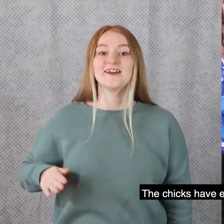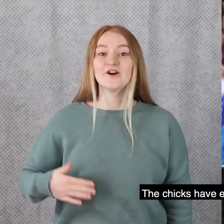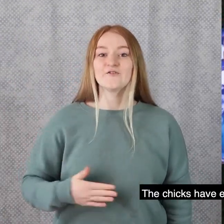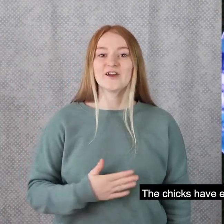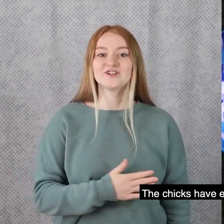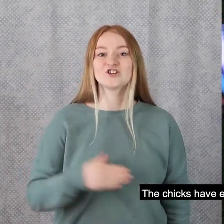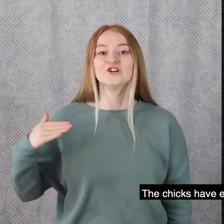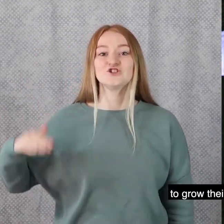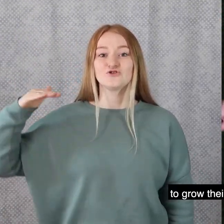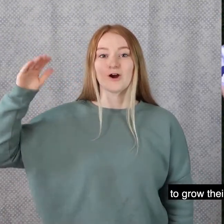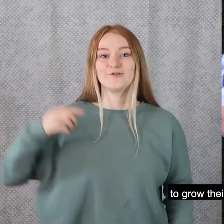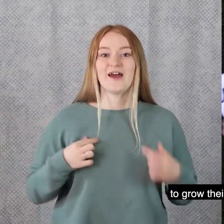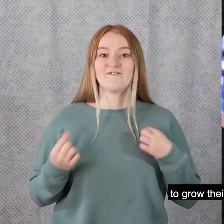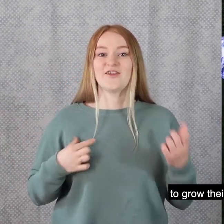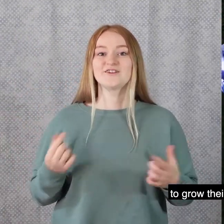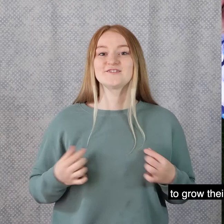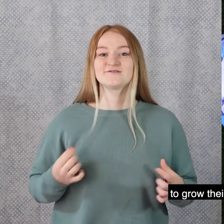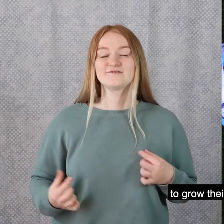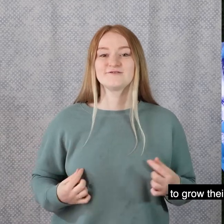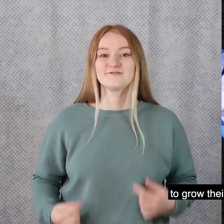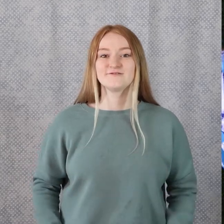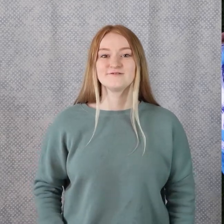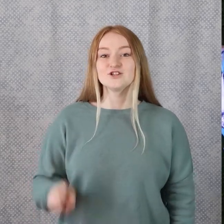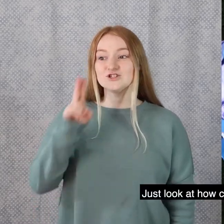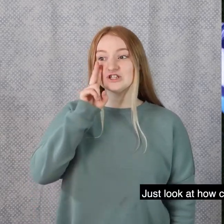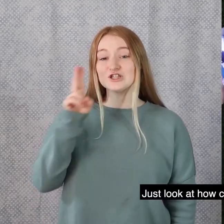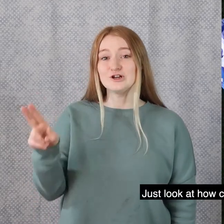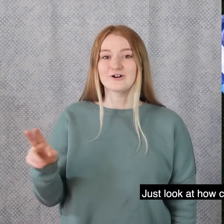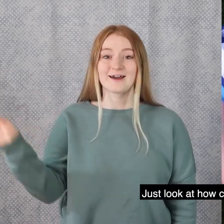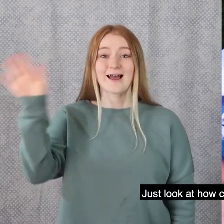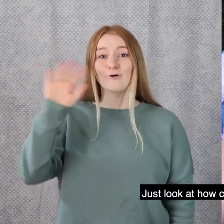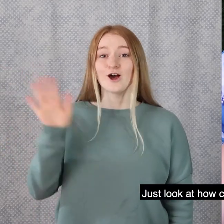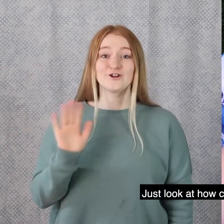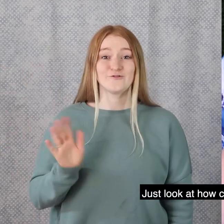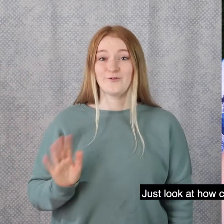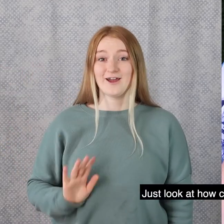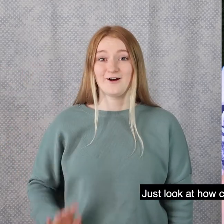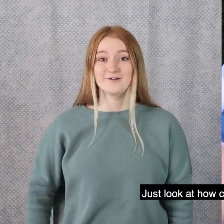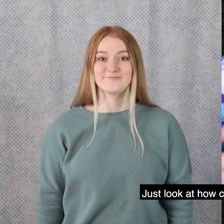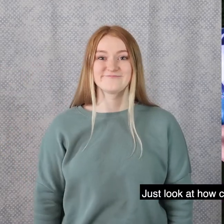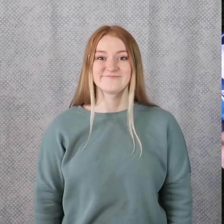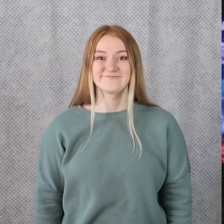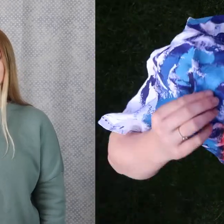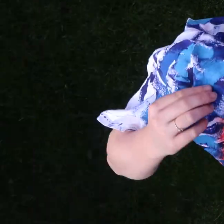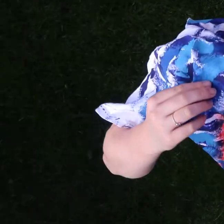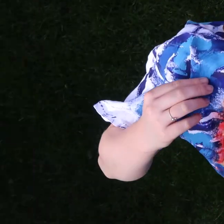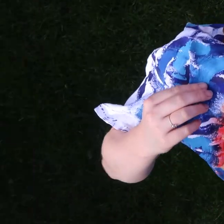eaten enough fish to grow their feathers. Just look at how colourful they are.